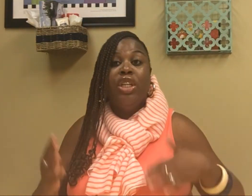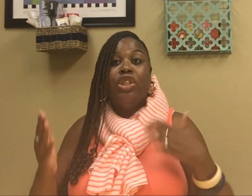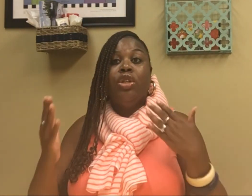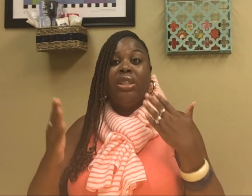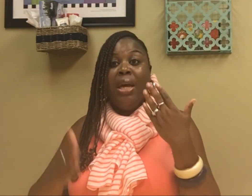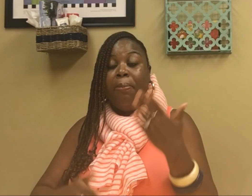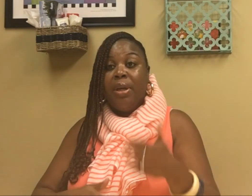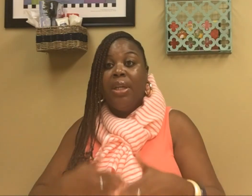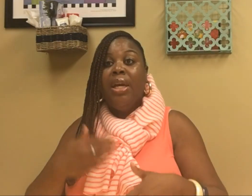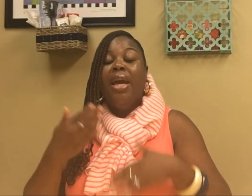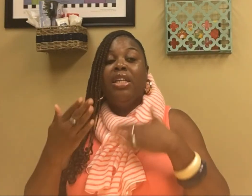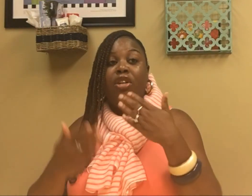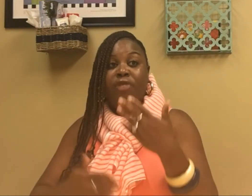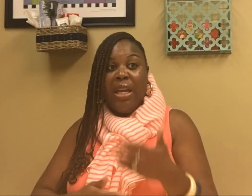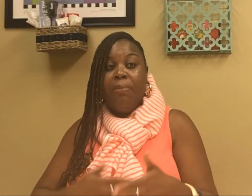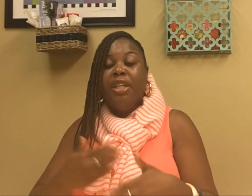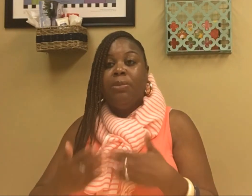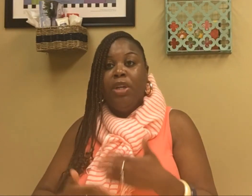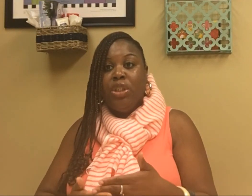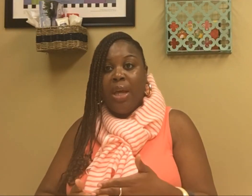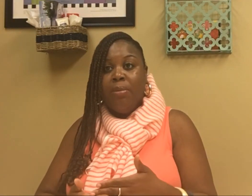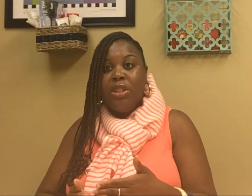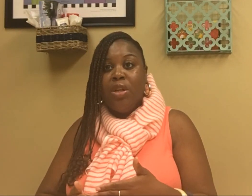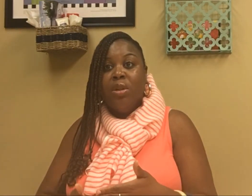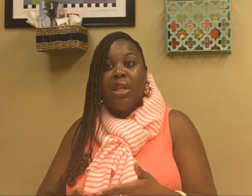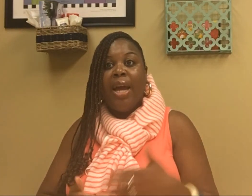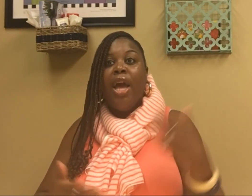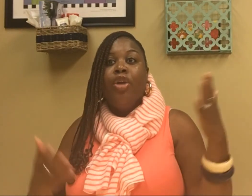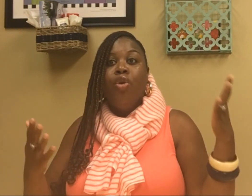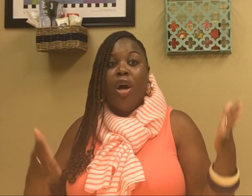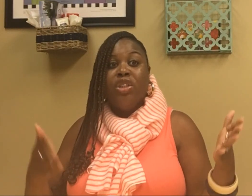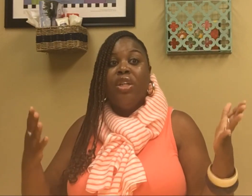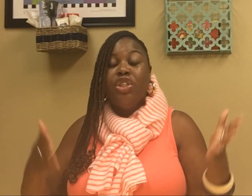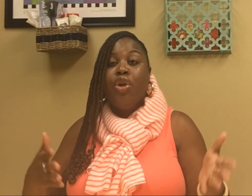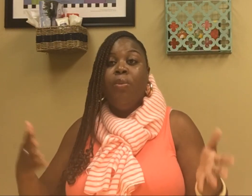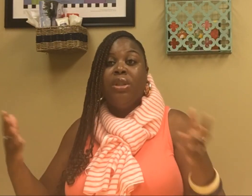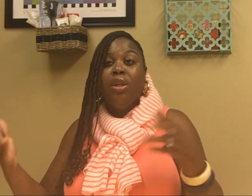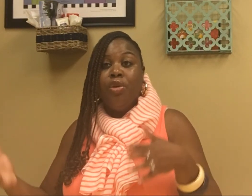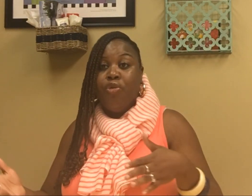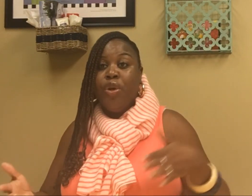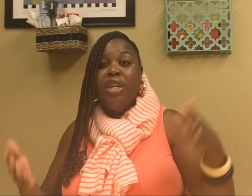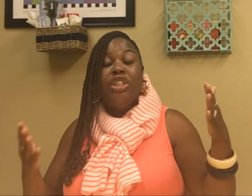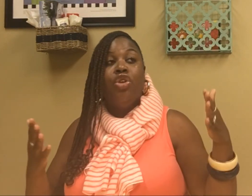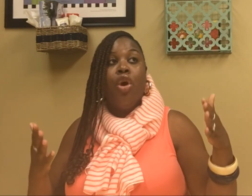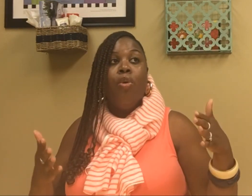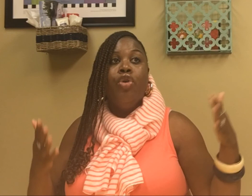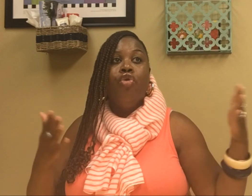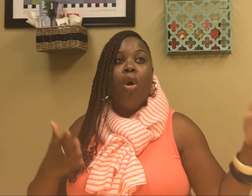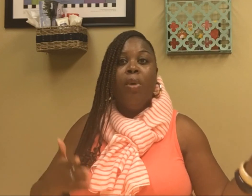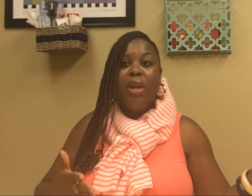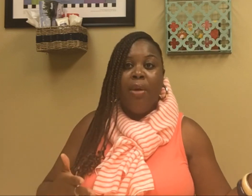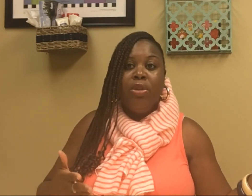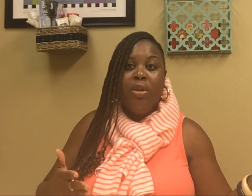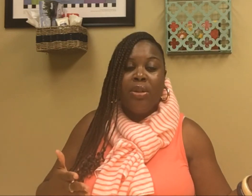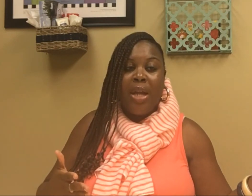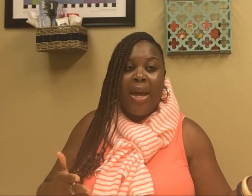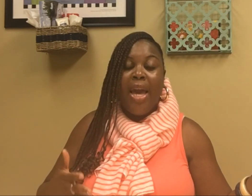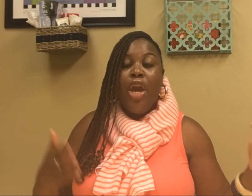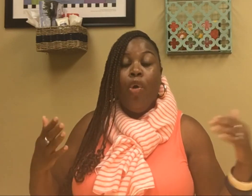just typically developing speech and language skills, like you also need to know what to look for. You need to know what normal language looks like in